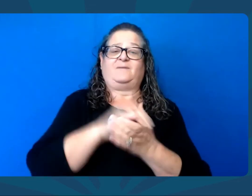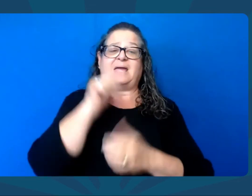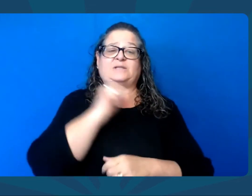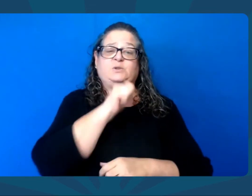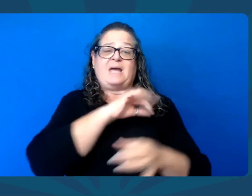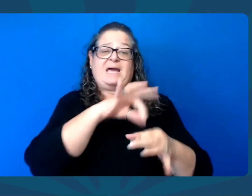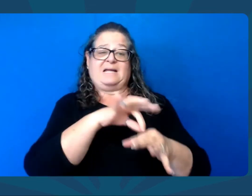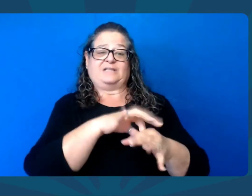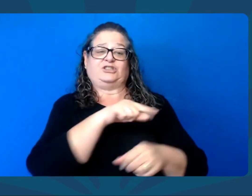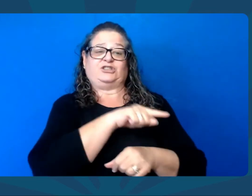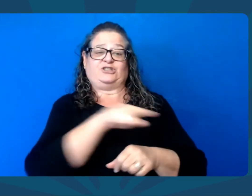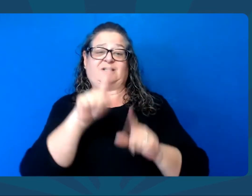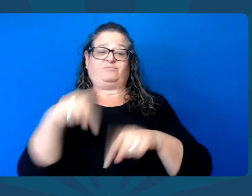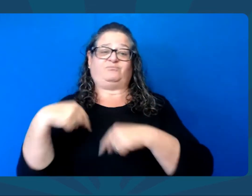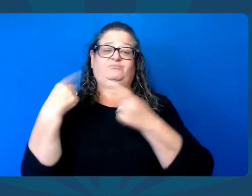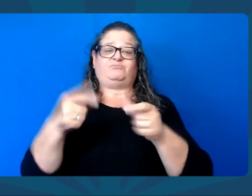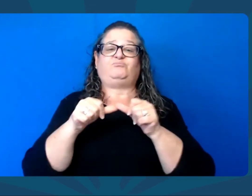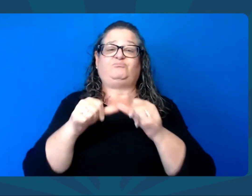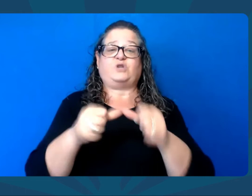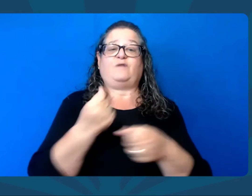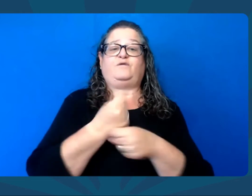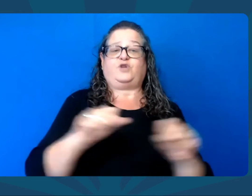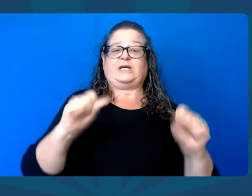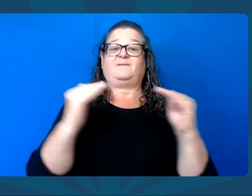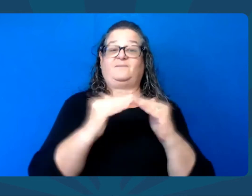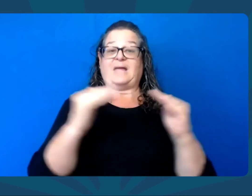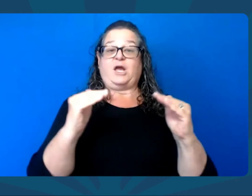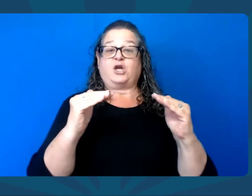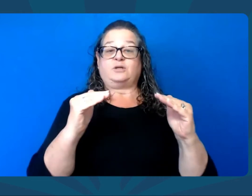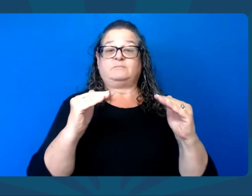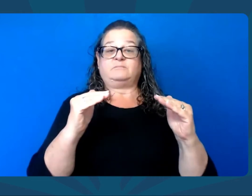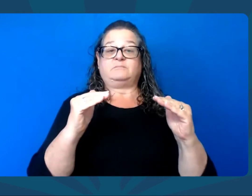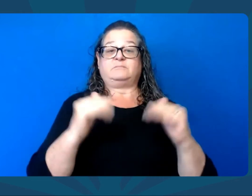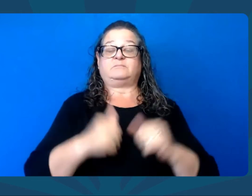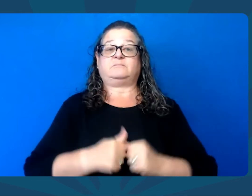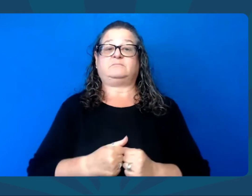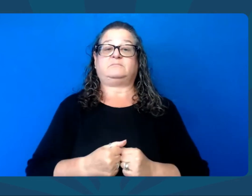I firmly believe that Arizona elections have been and continue to be free and fair.